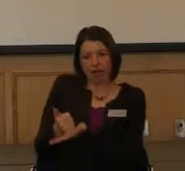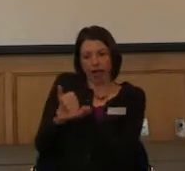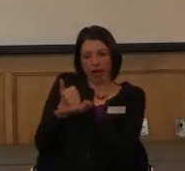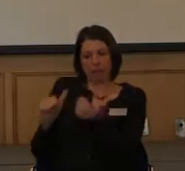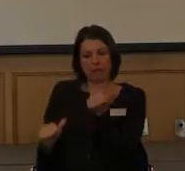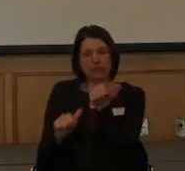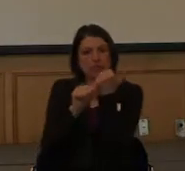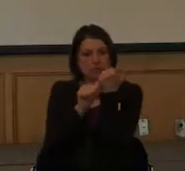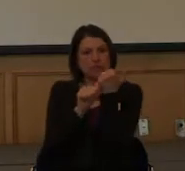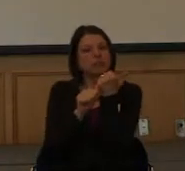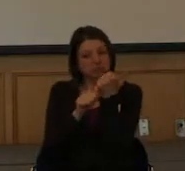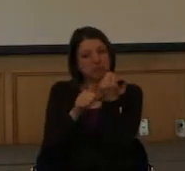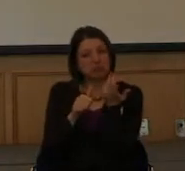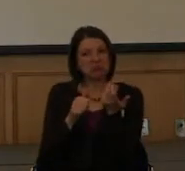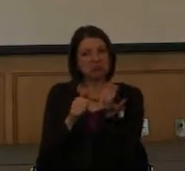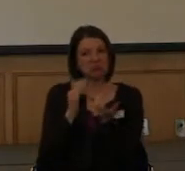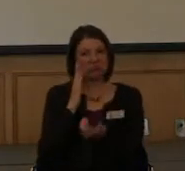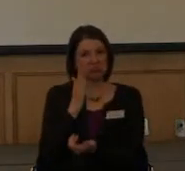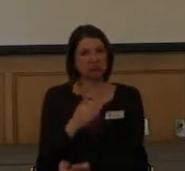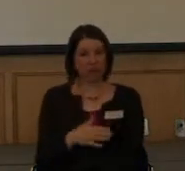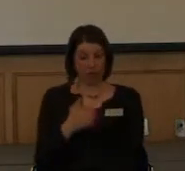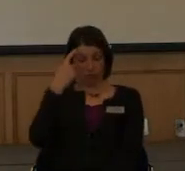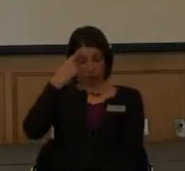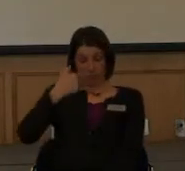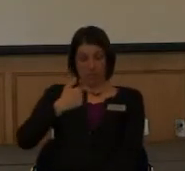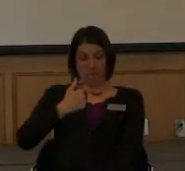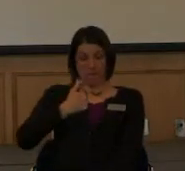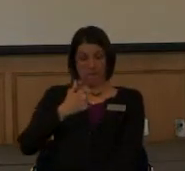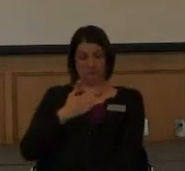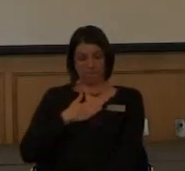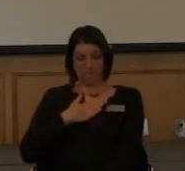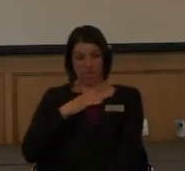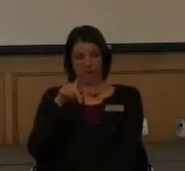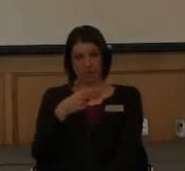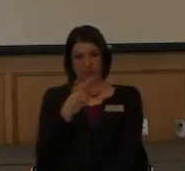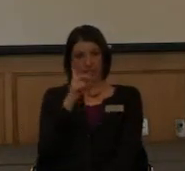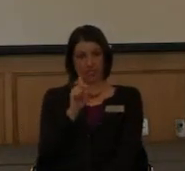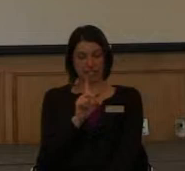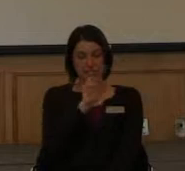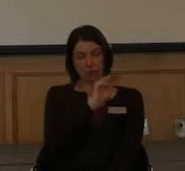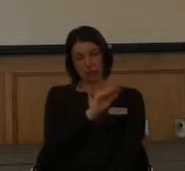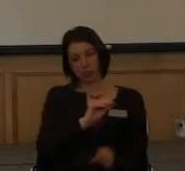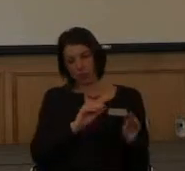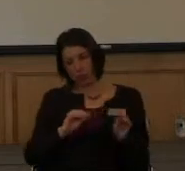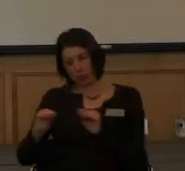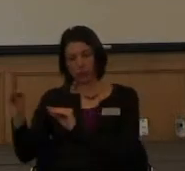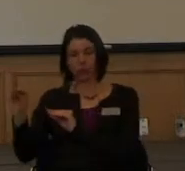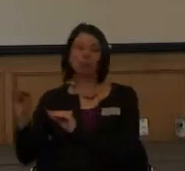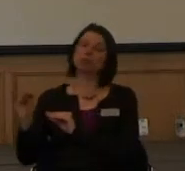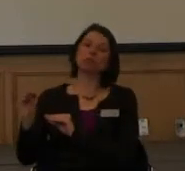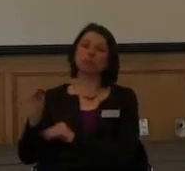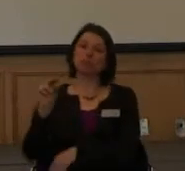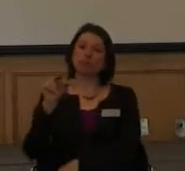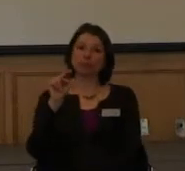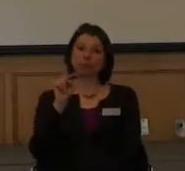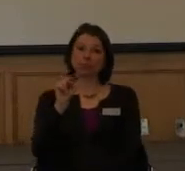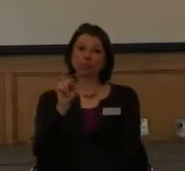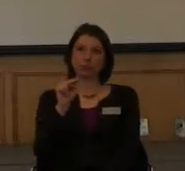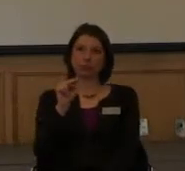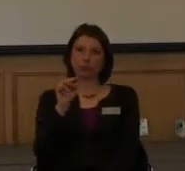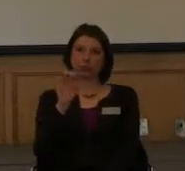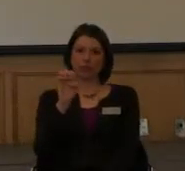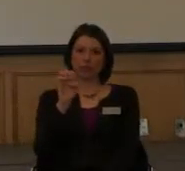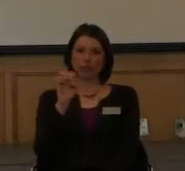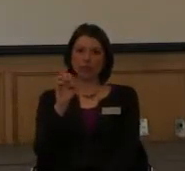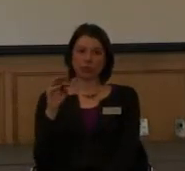for assistance. For my PhD, I moved to New Orleans. And I went to the University of New